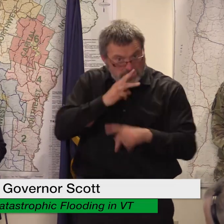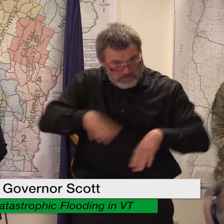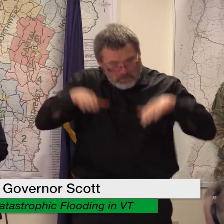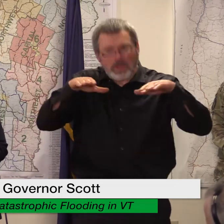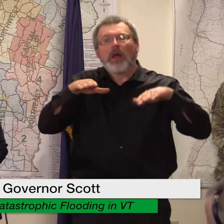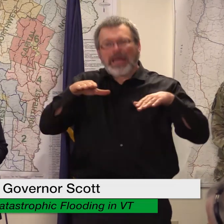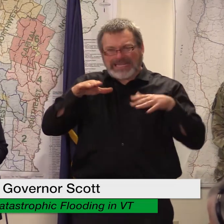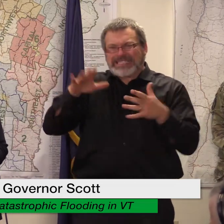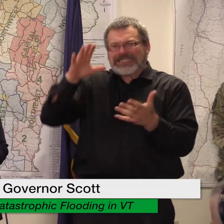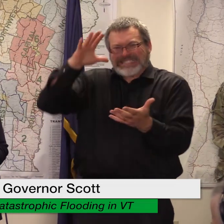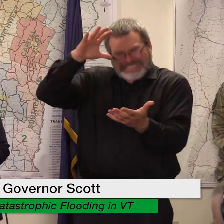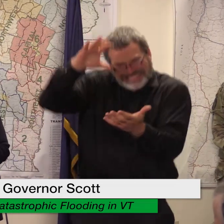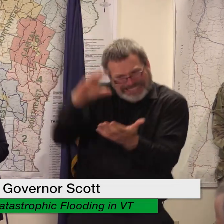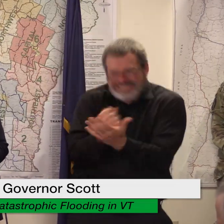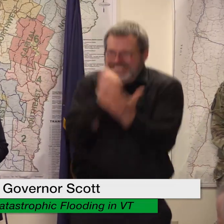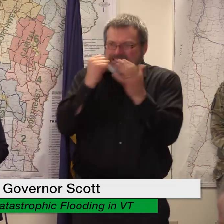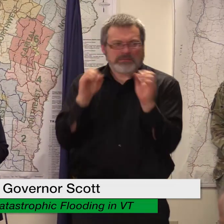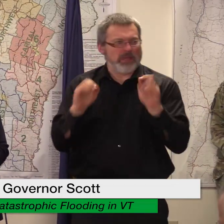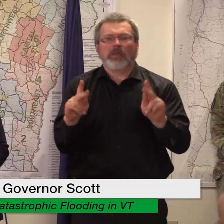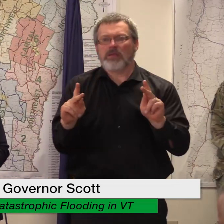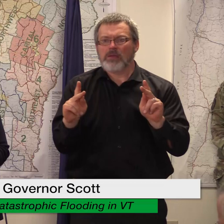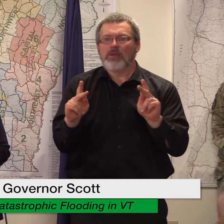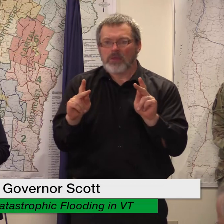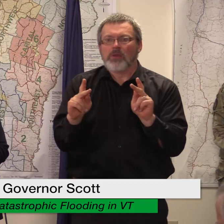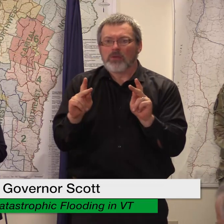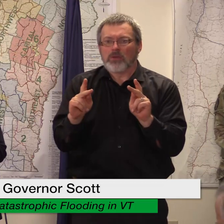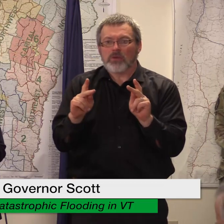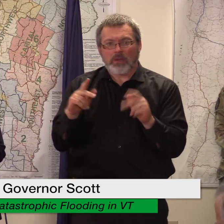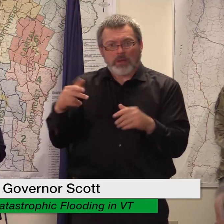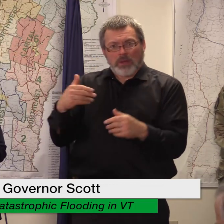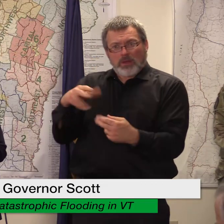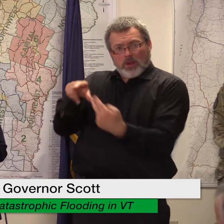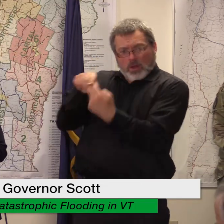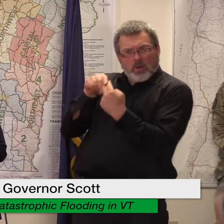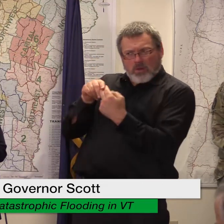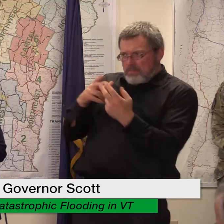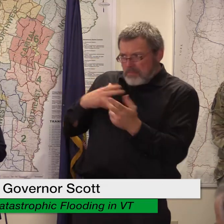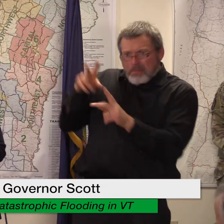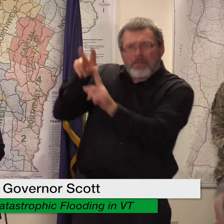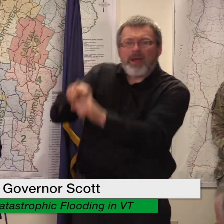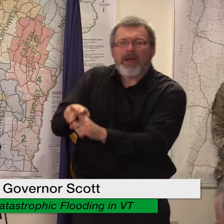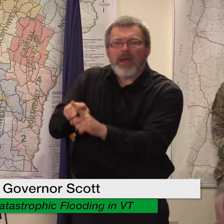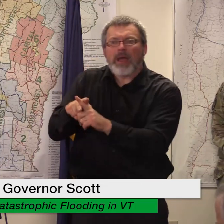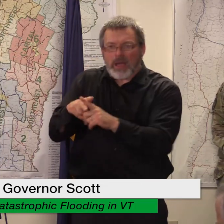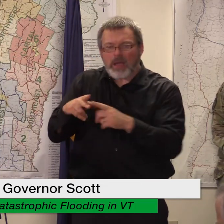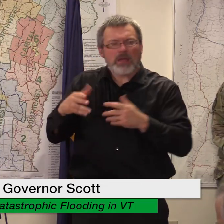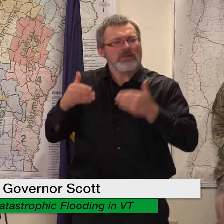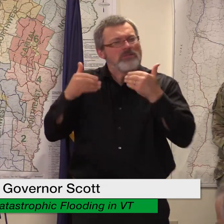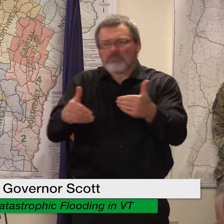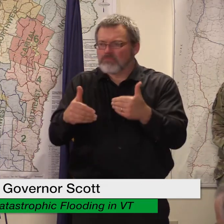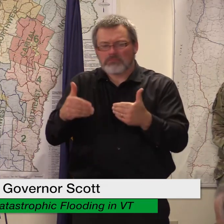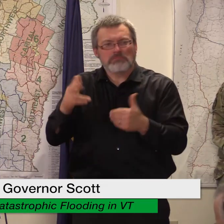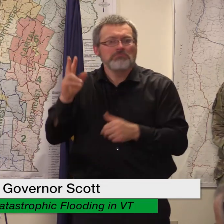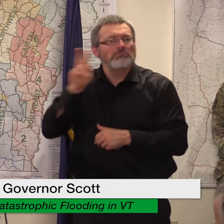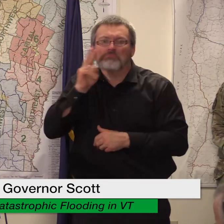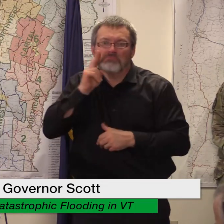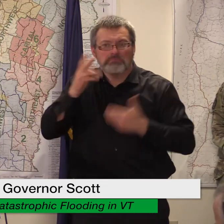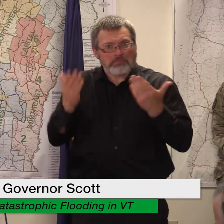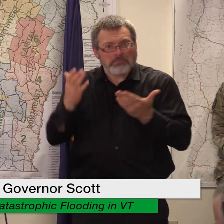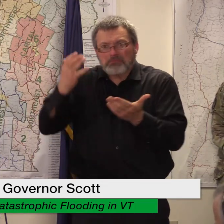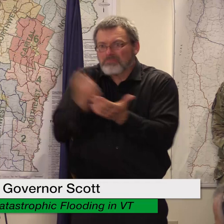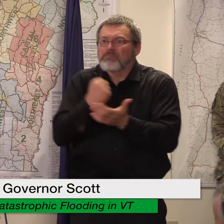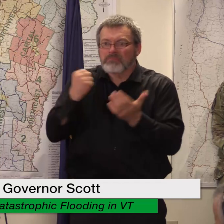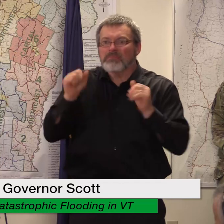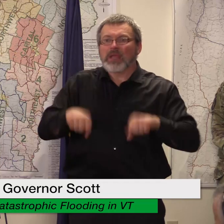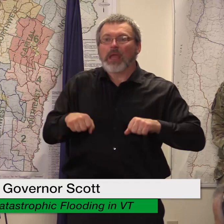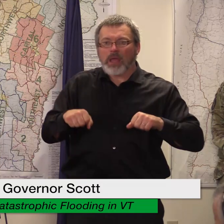always turn down a loan commitment they don't have to accept it but what's important is that they get uh the capability to tap